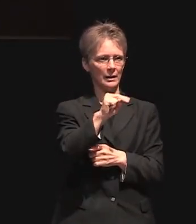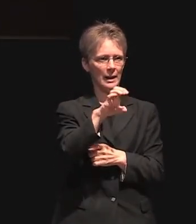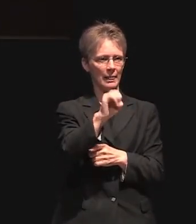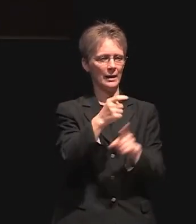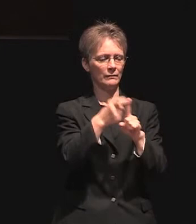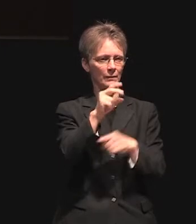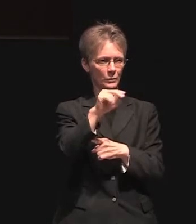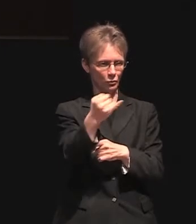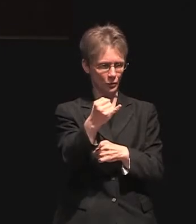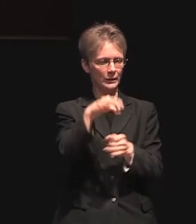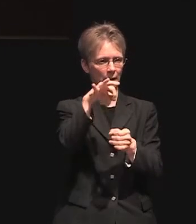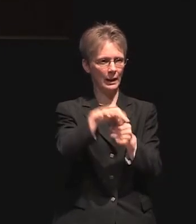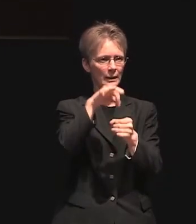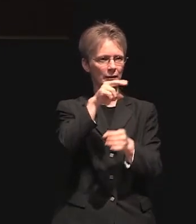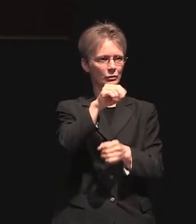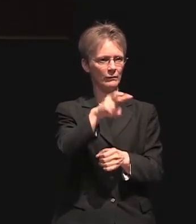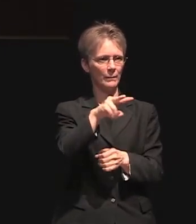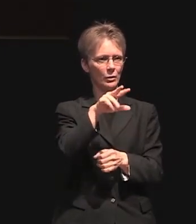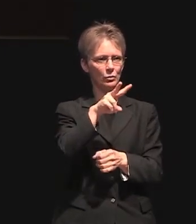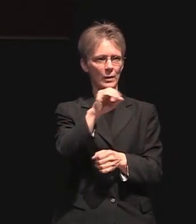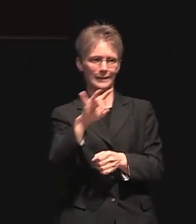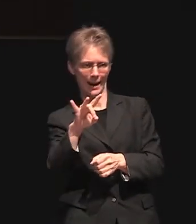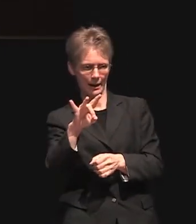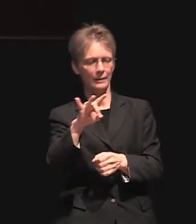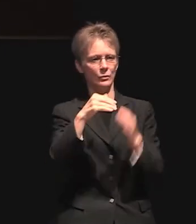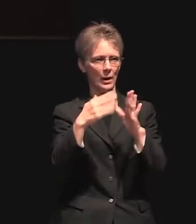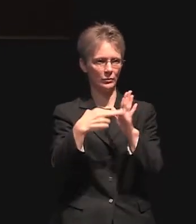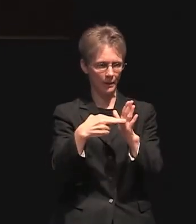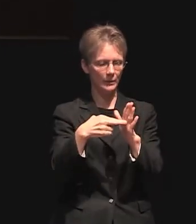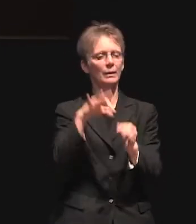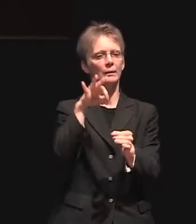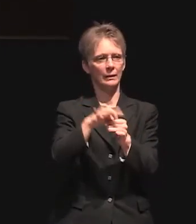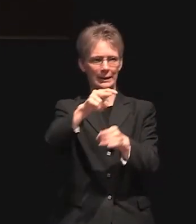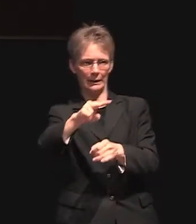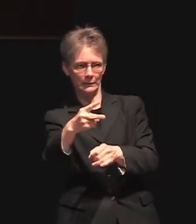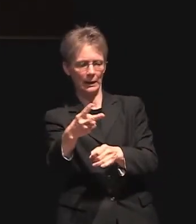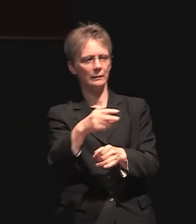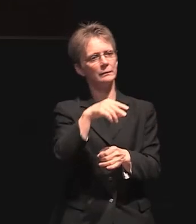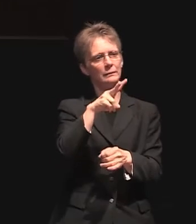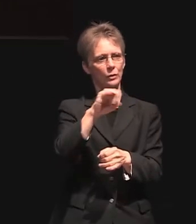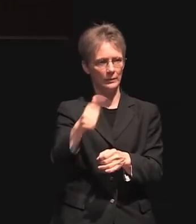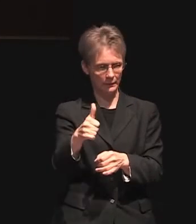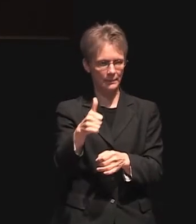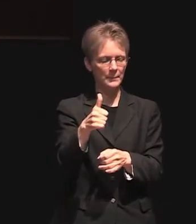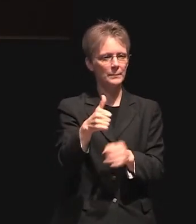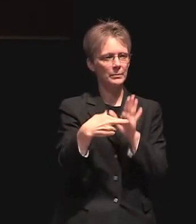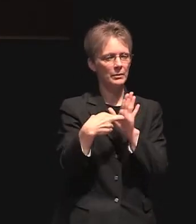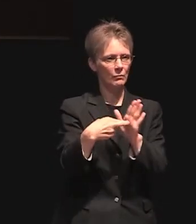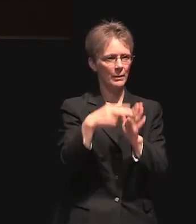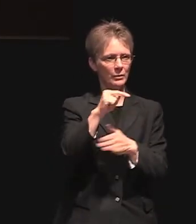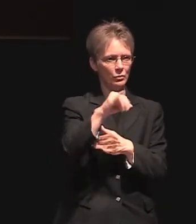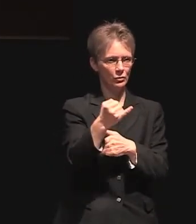to the u.s house of representatives in november 2008 and re-elected to a second term on november 2nd 2010 and he represents new